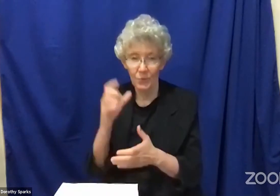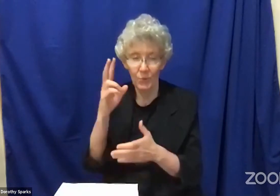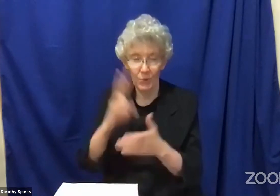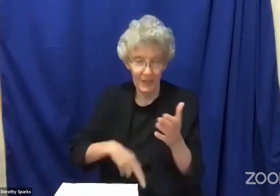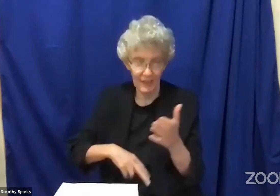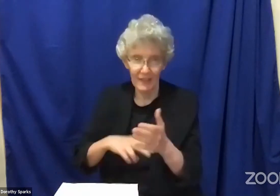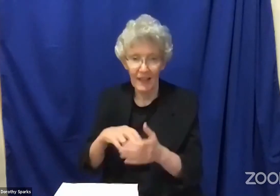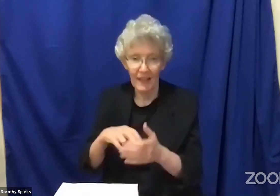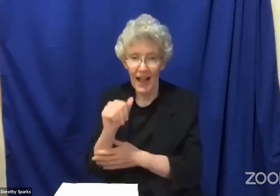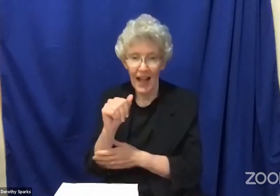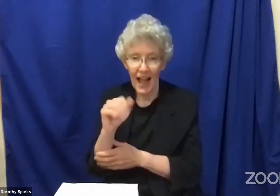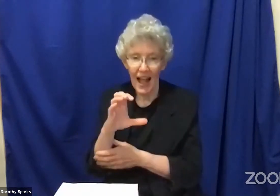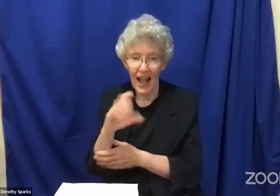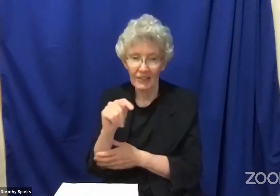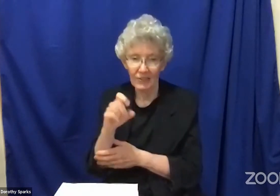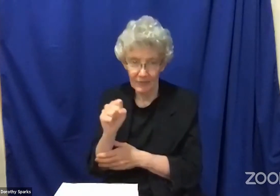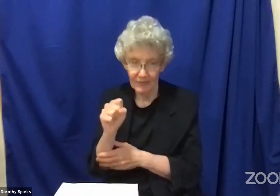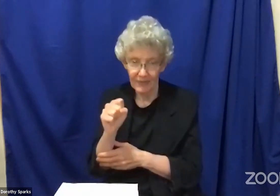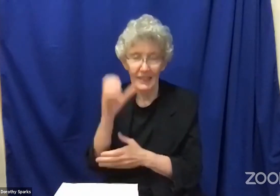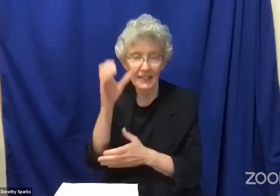And now, the reading of today.